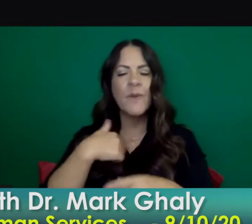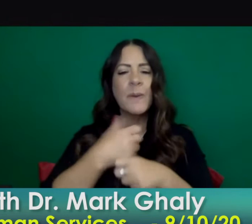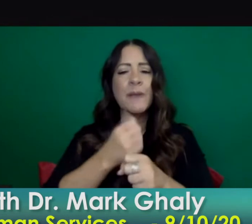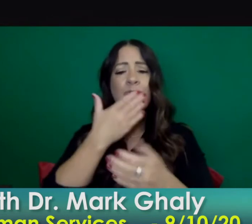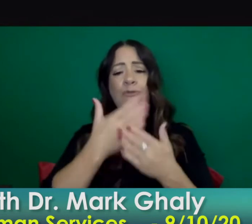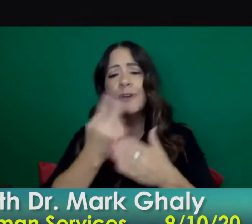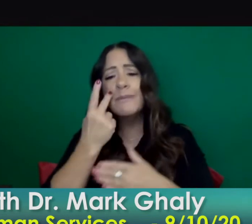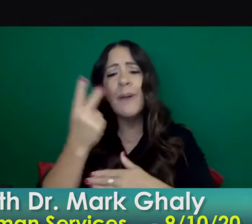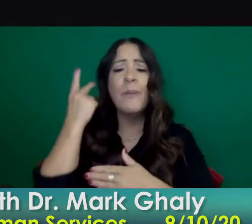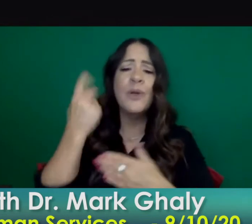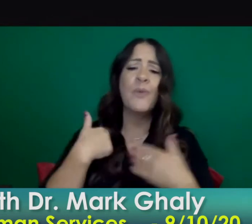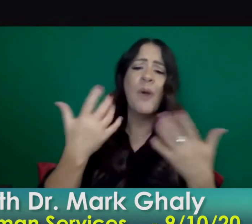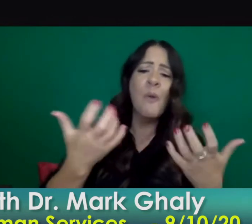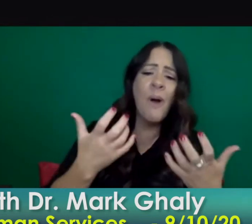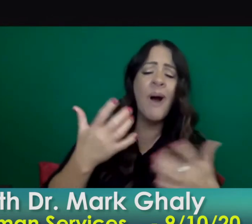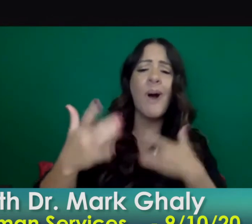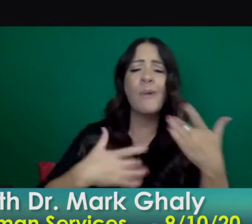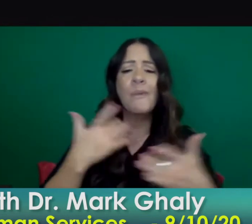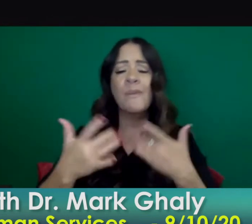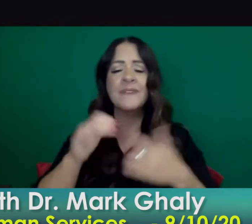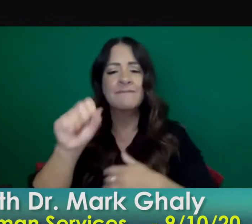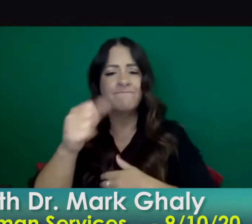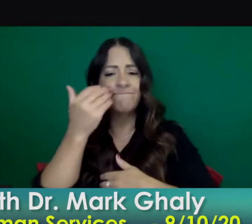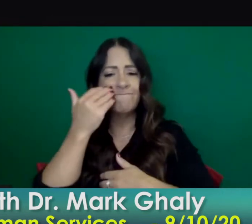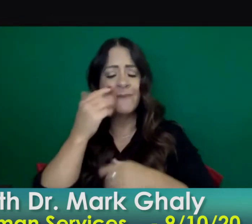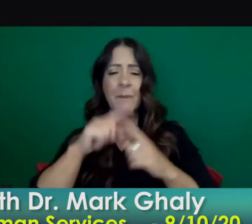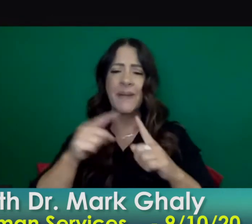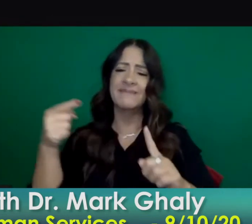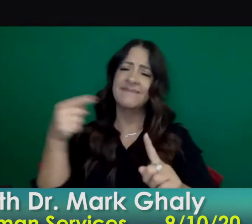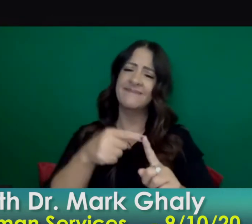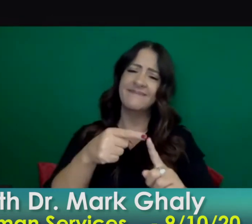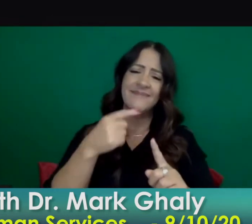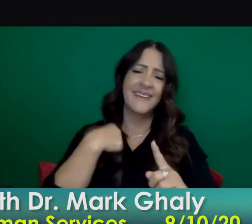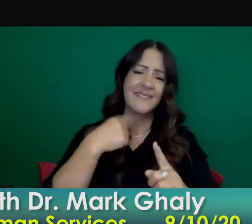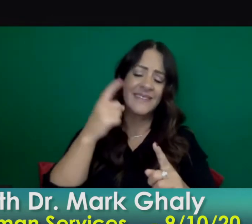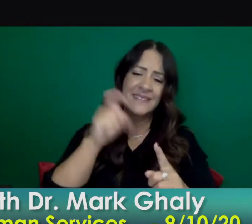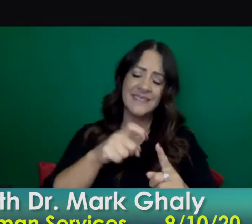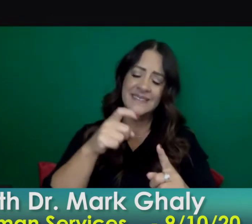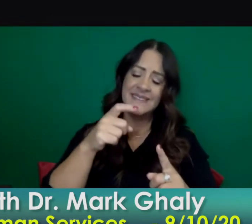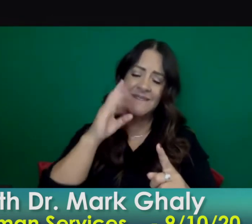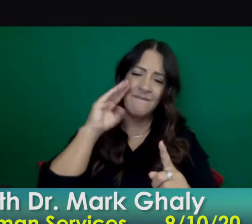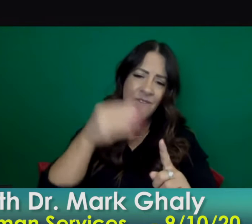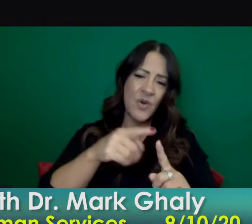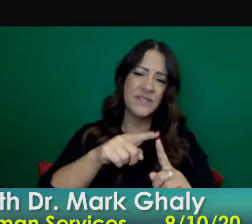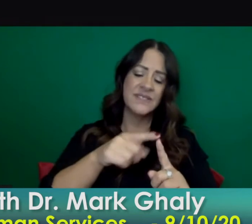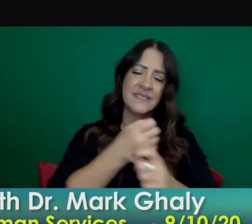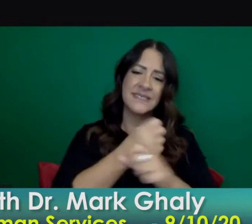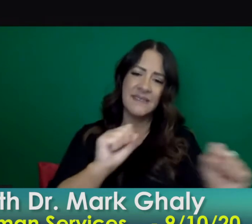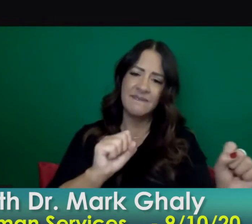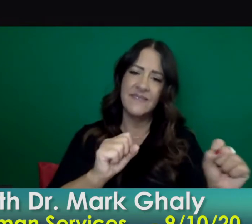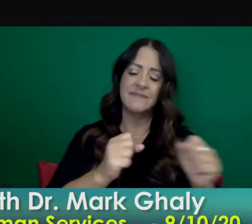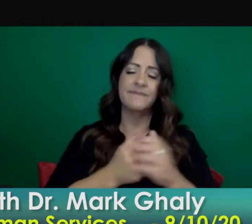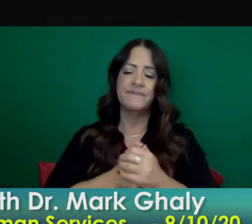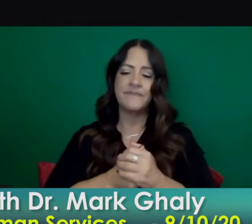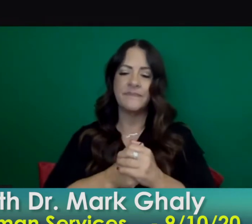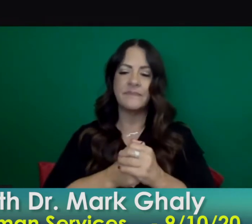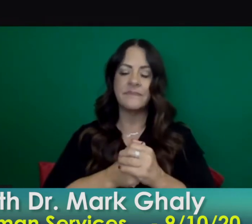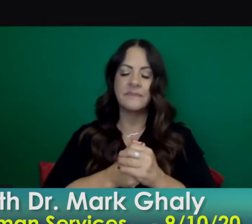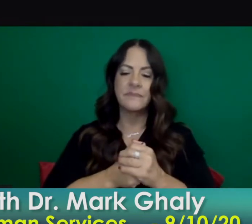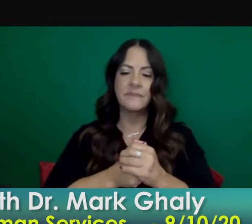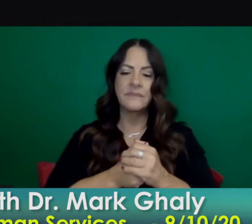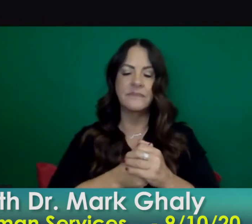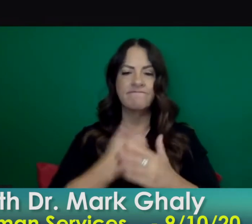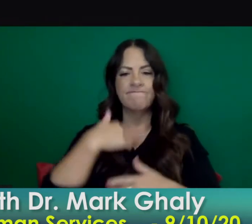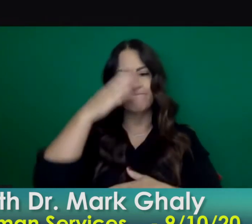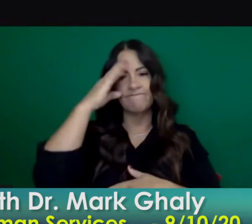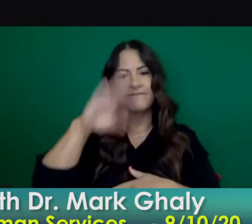but really the psyche of our entire community and and i i appreciate the question because it's something that has been